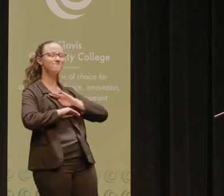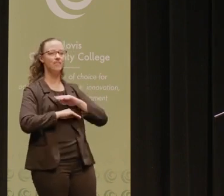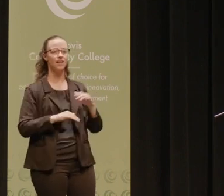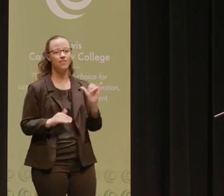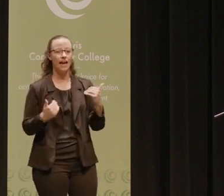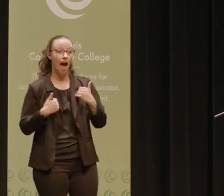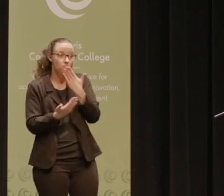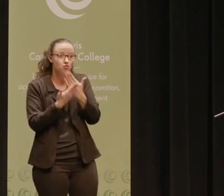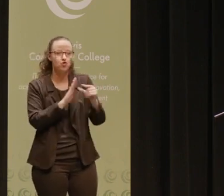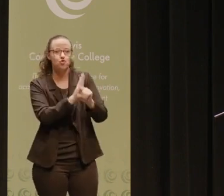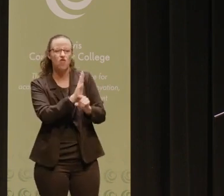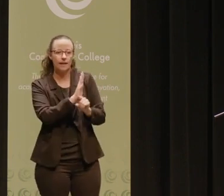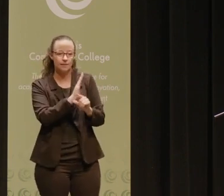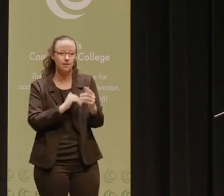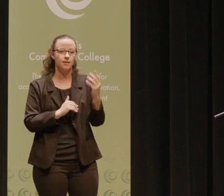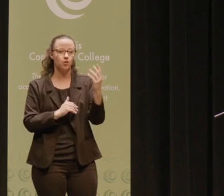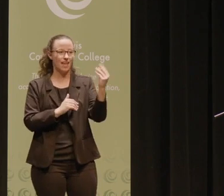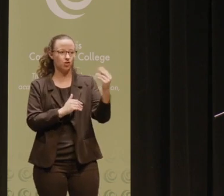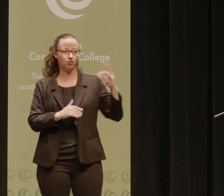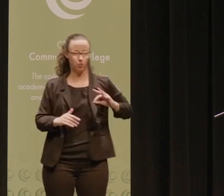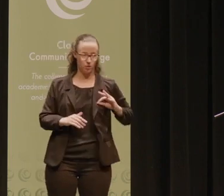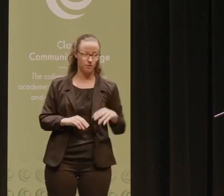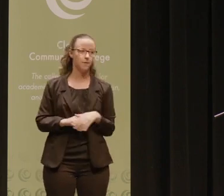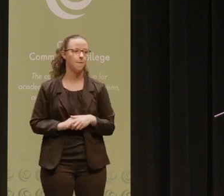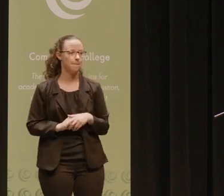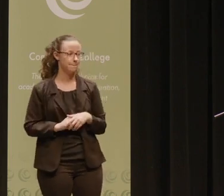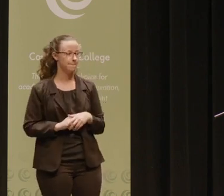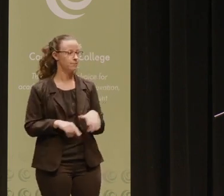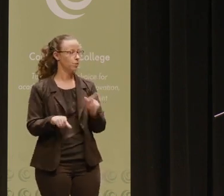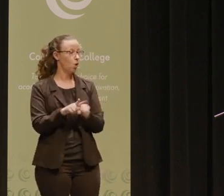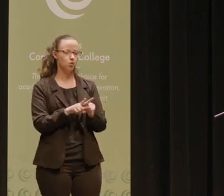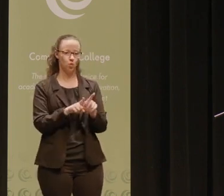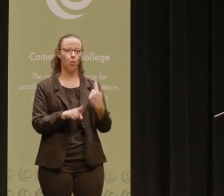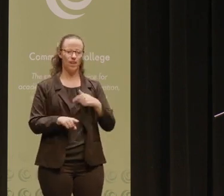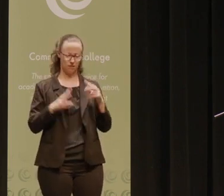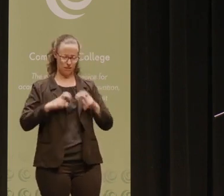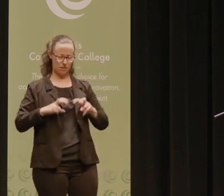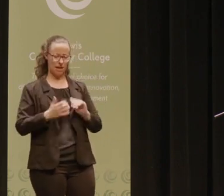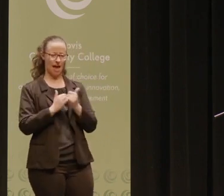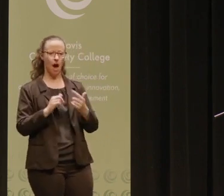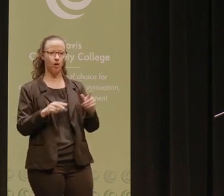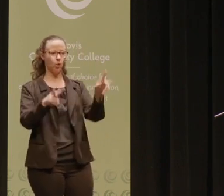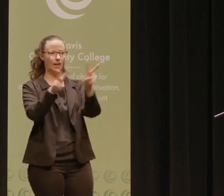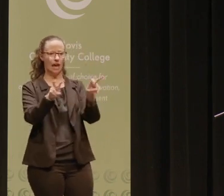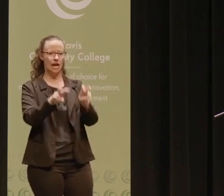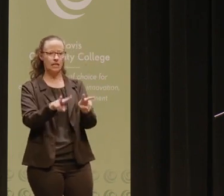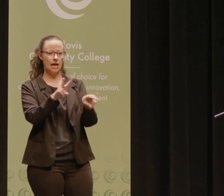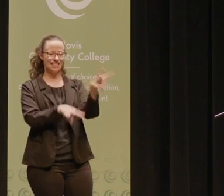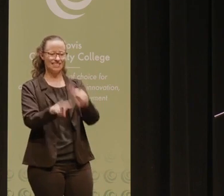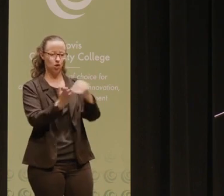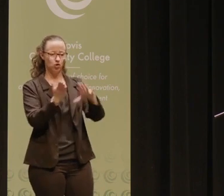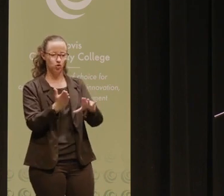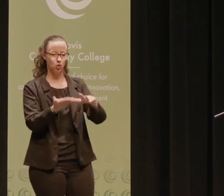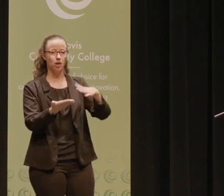and other extrinsic rewards. And finally, we need to ask ourselves, how can we assess student learning in ways that are aligned with